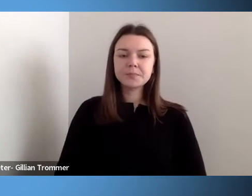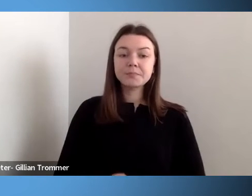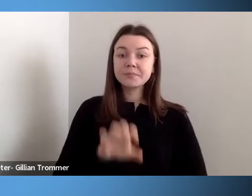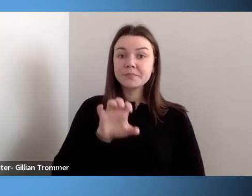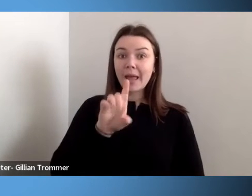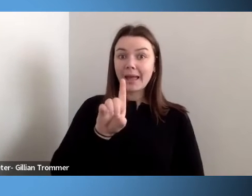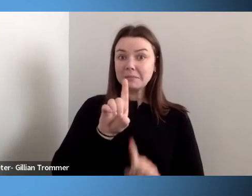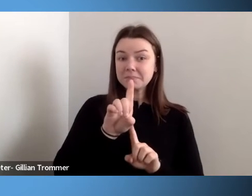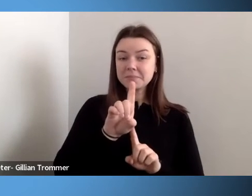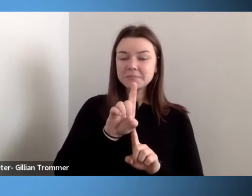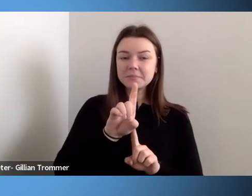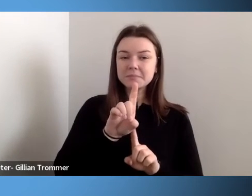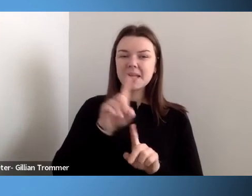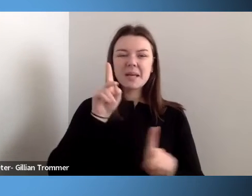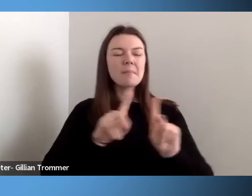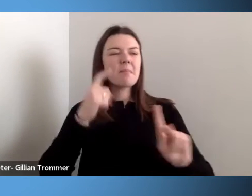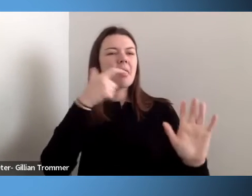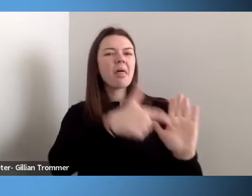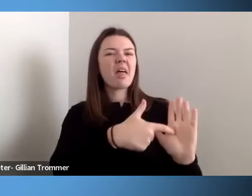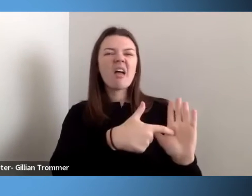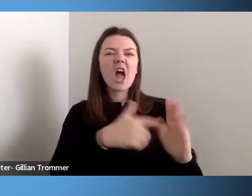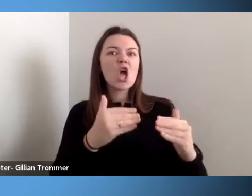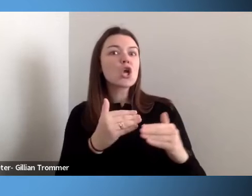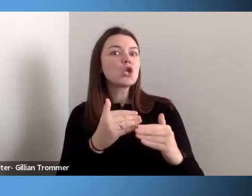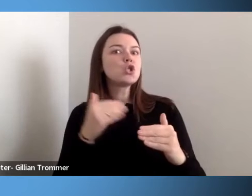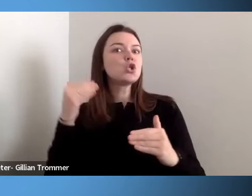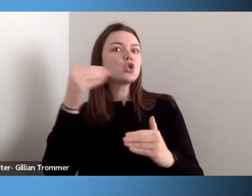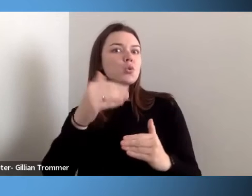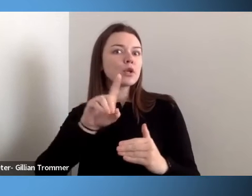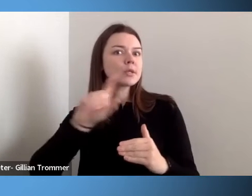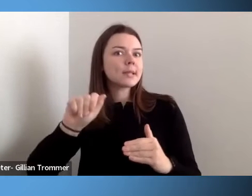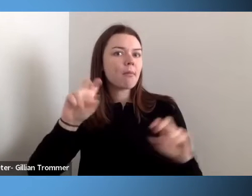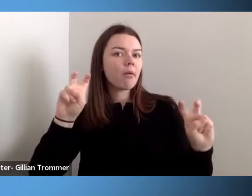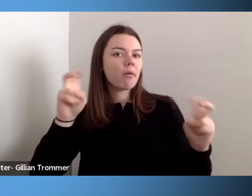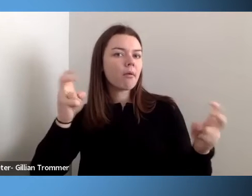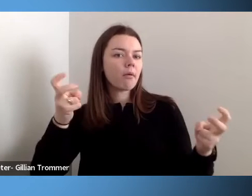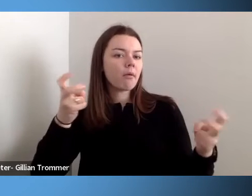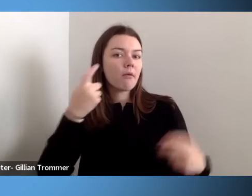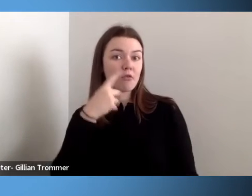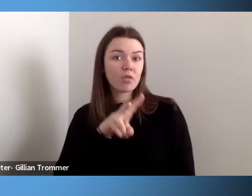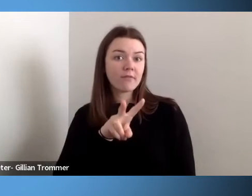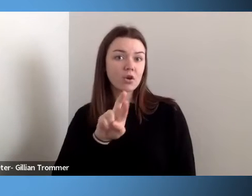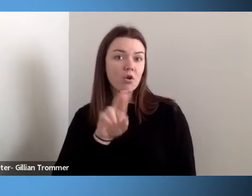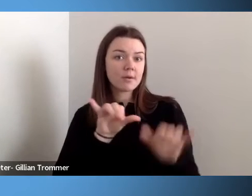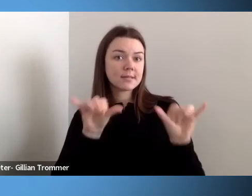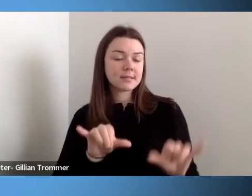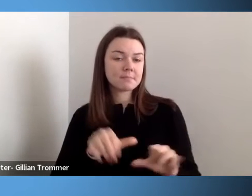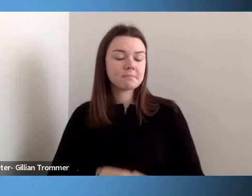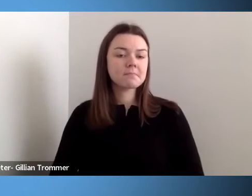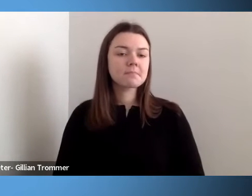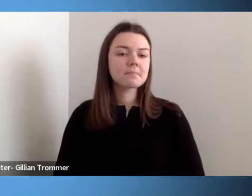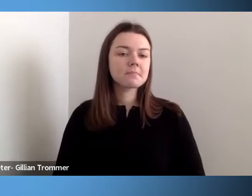disabled for the VR system to work. However, upon his